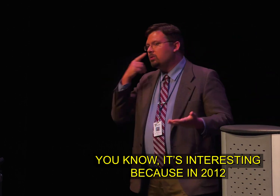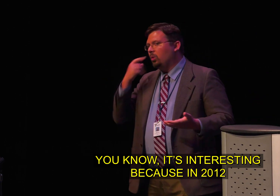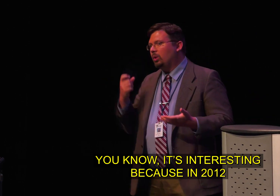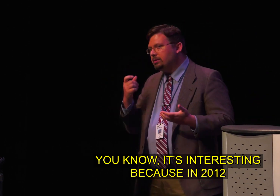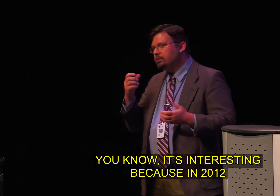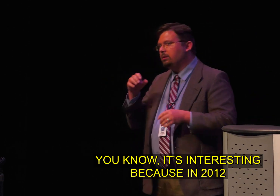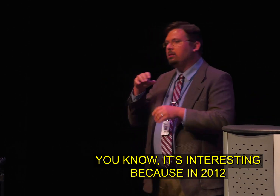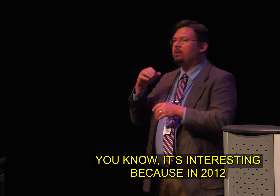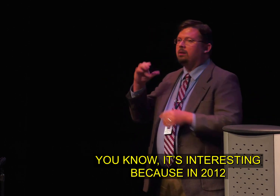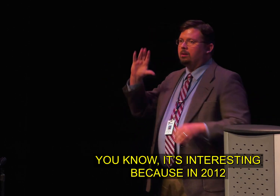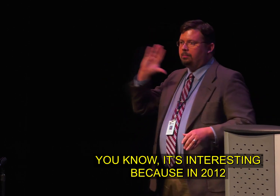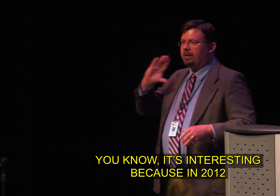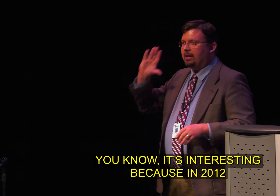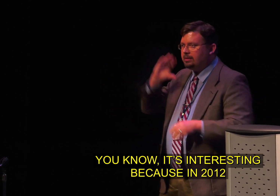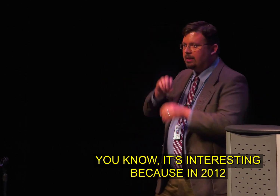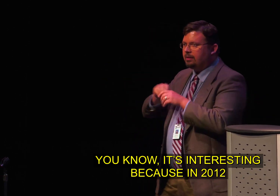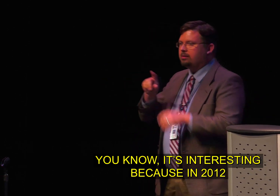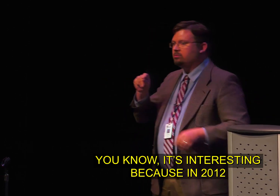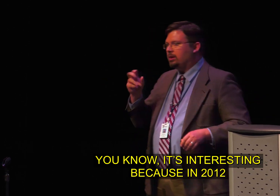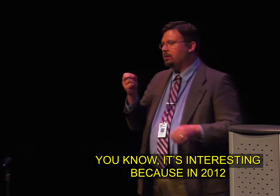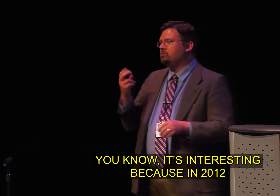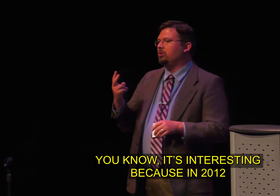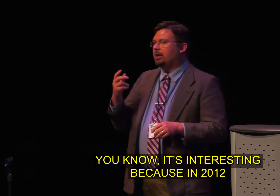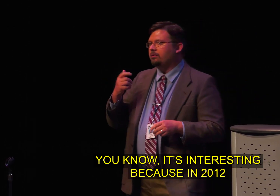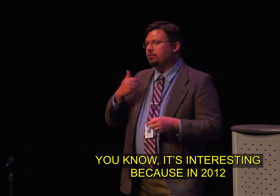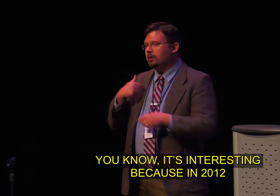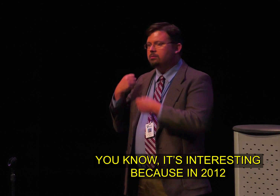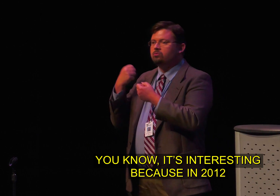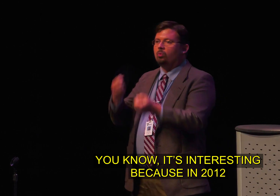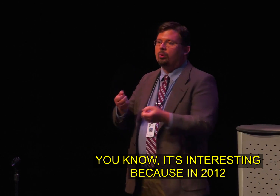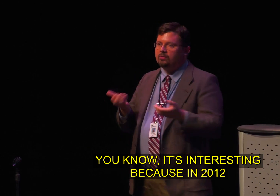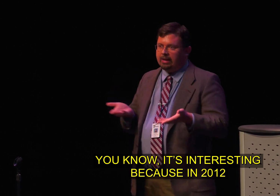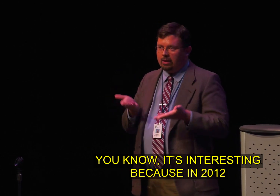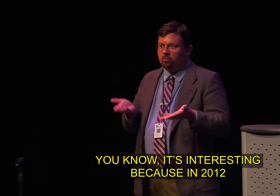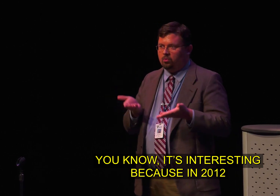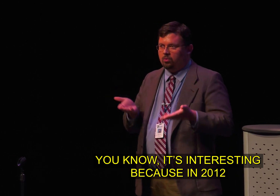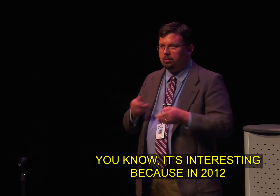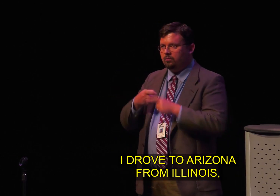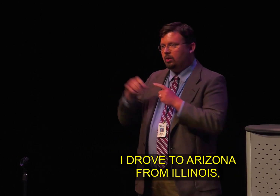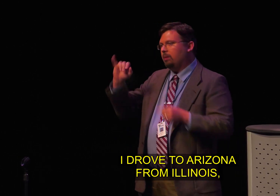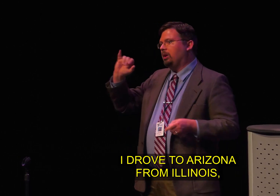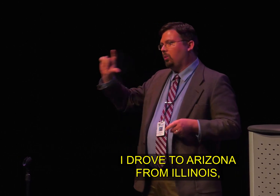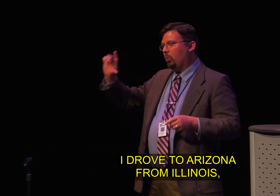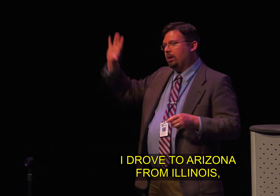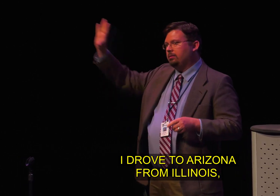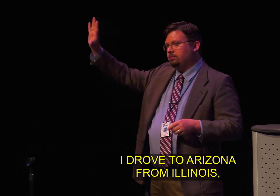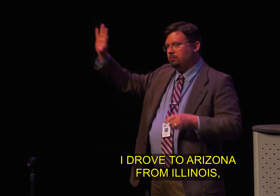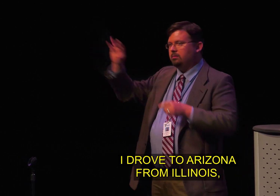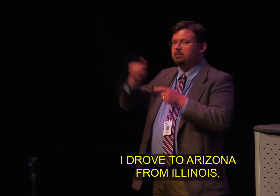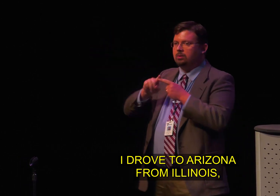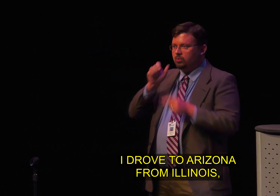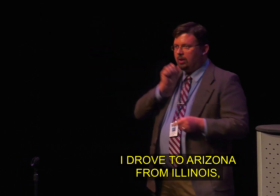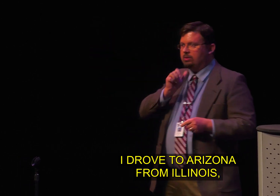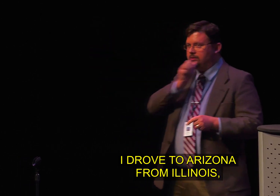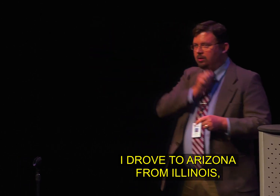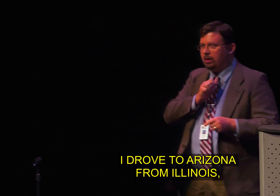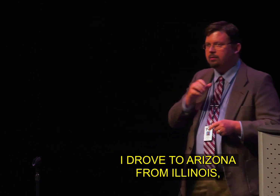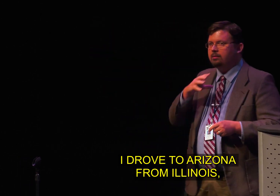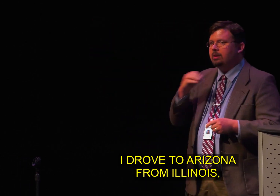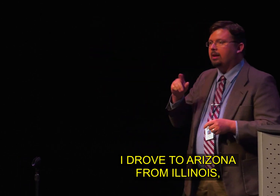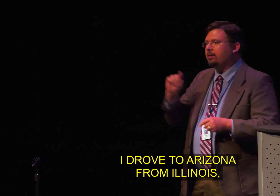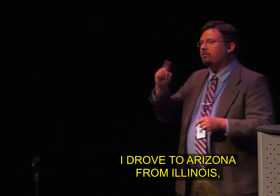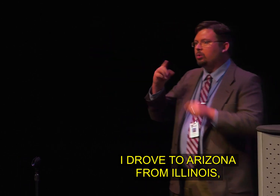You know, it's interesting because in 2012, I drove to Arizona from Illinois.